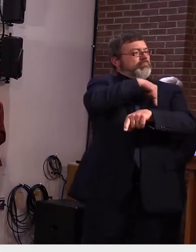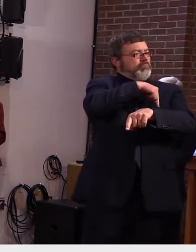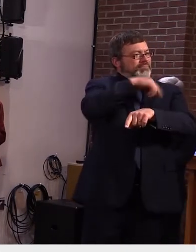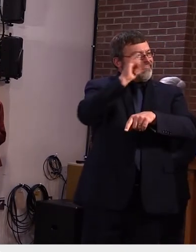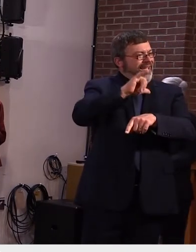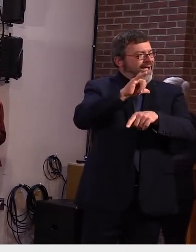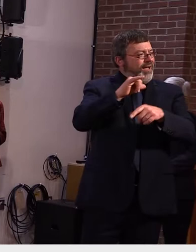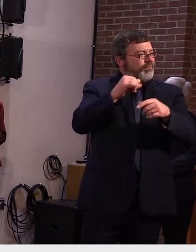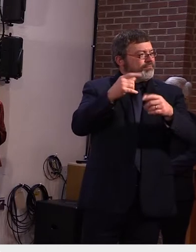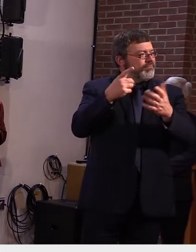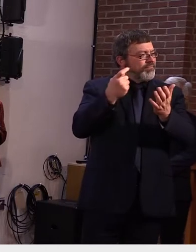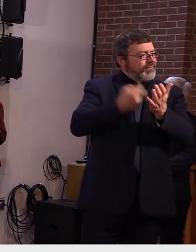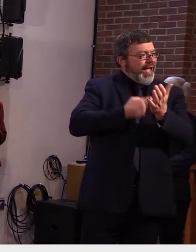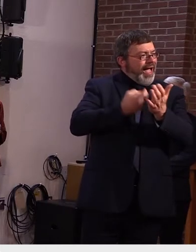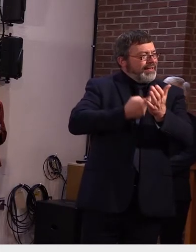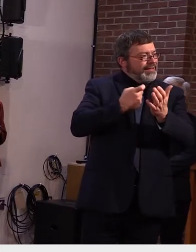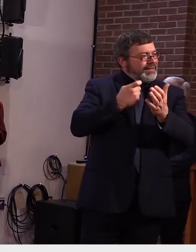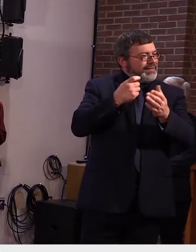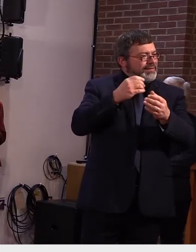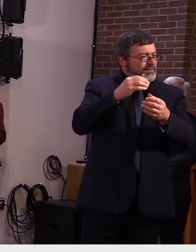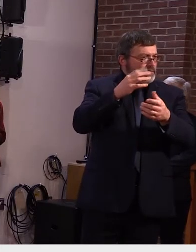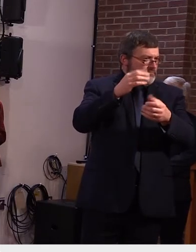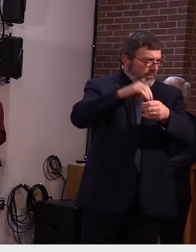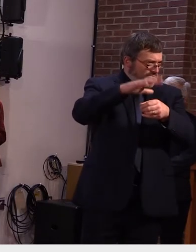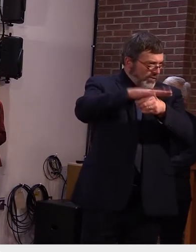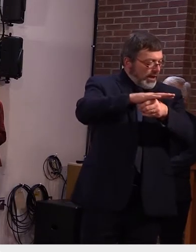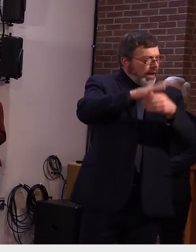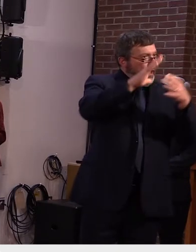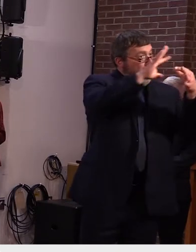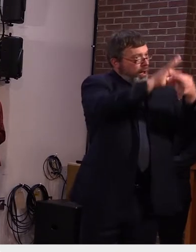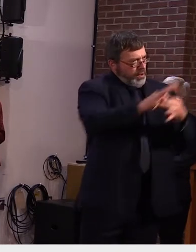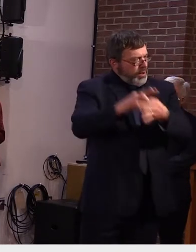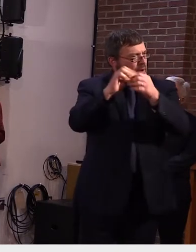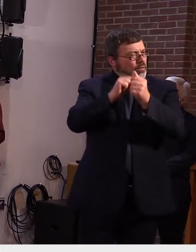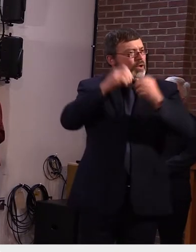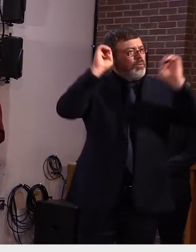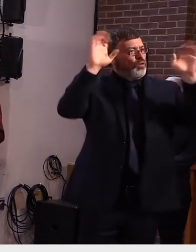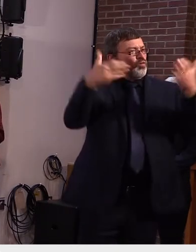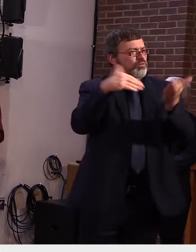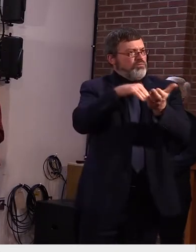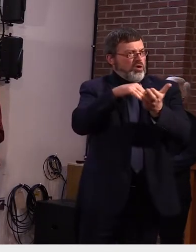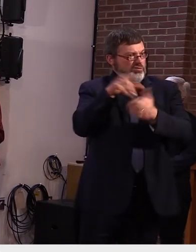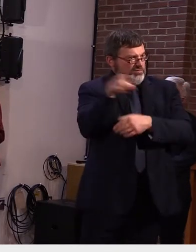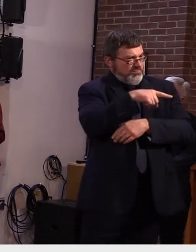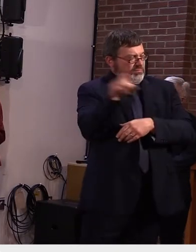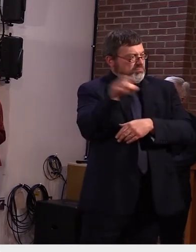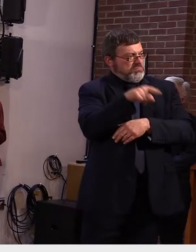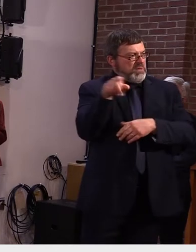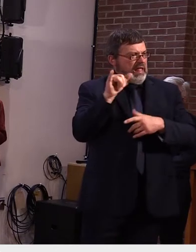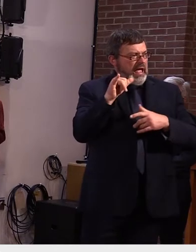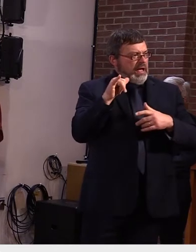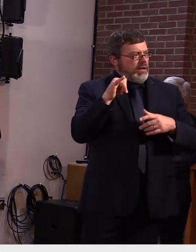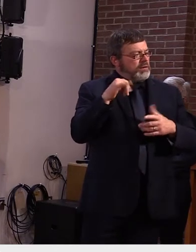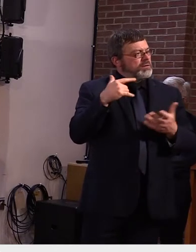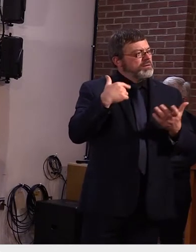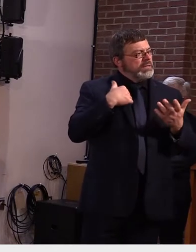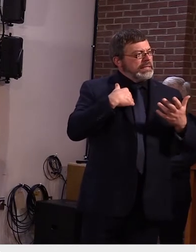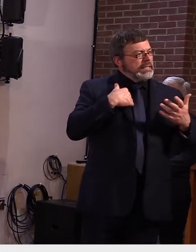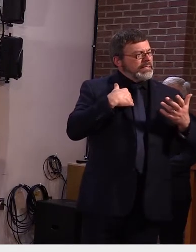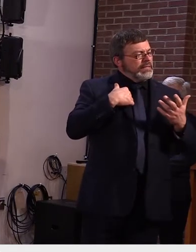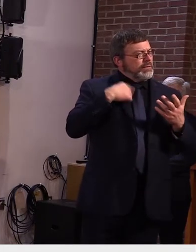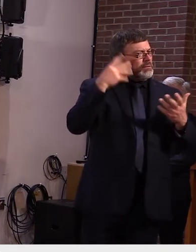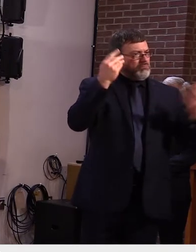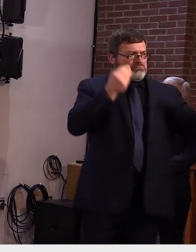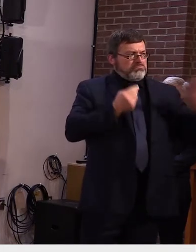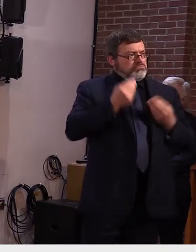brunton is that at least two others have also tested positive or connected with that case and the hockey player may have gone to